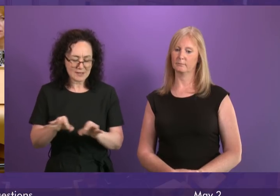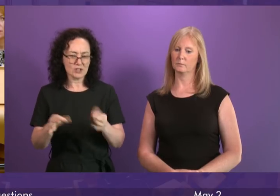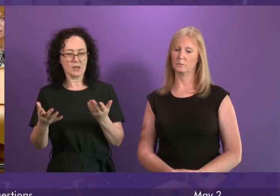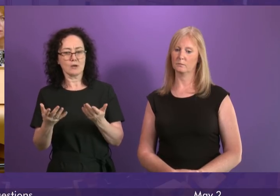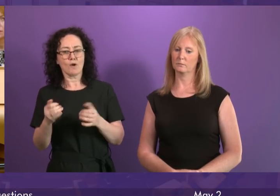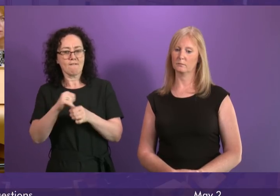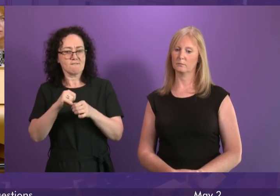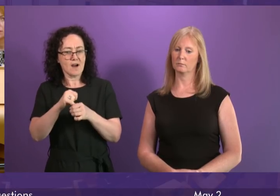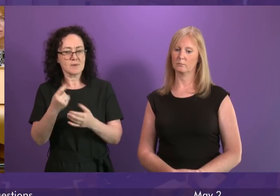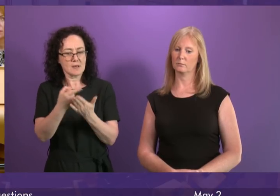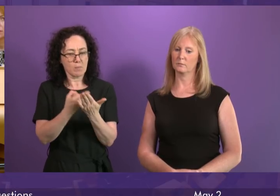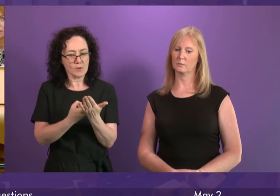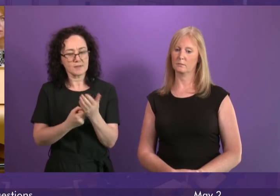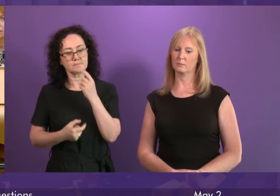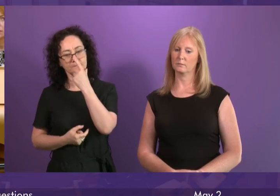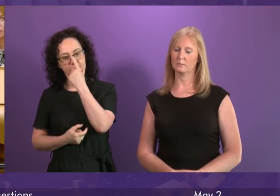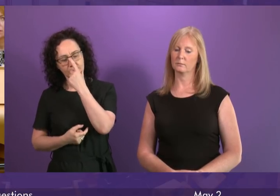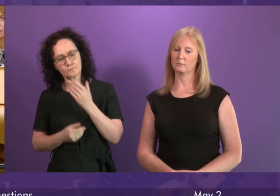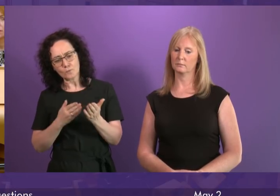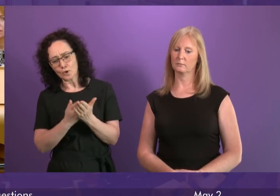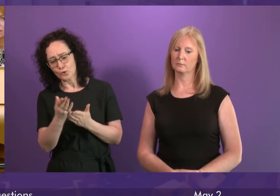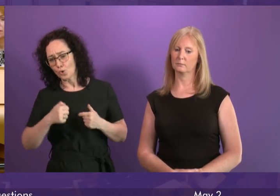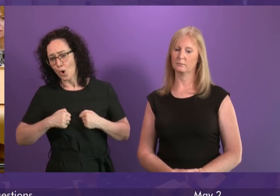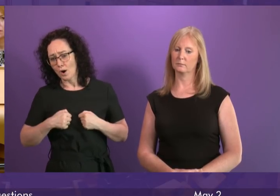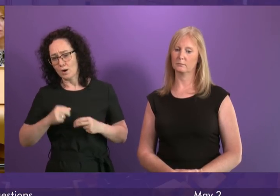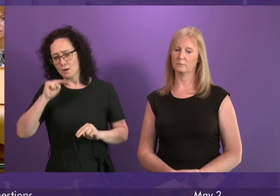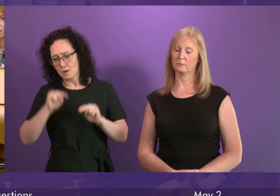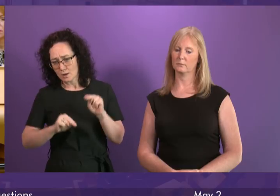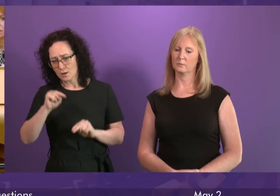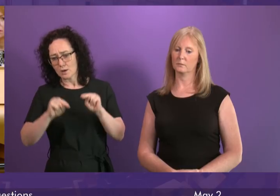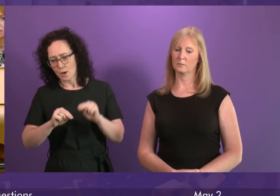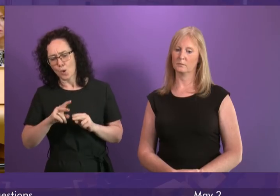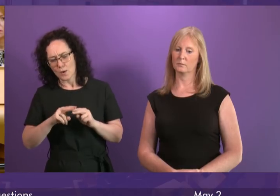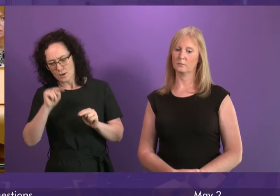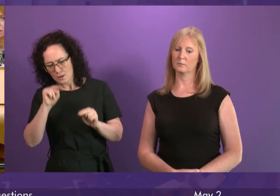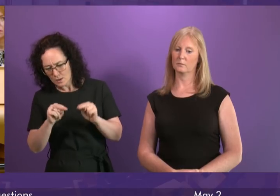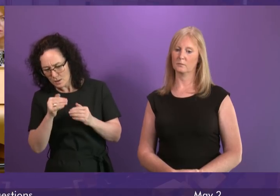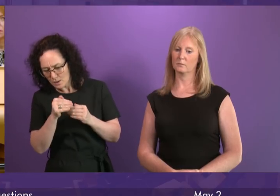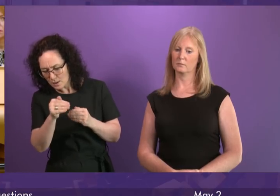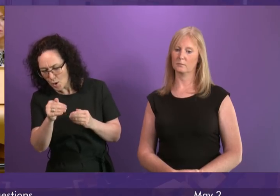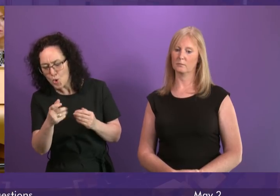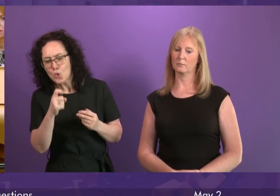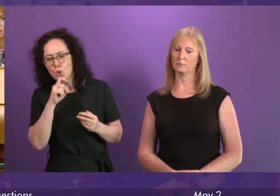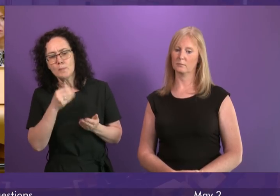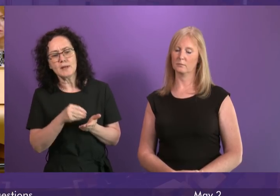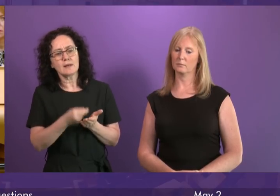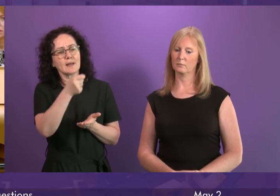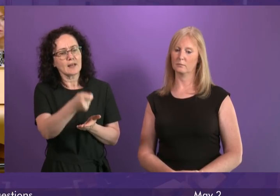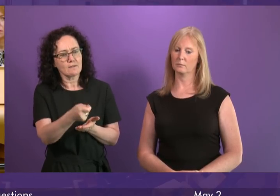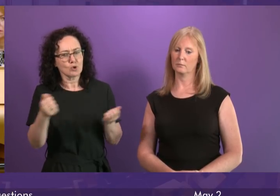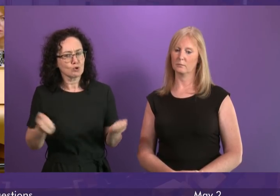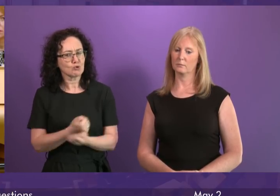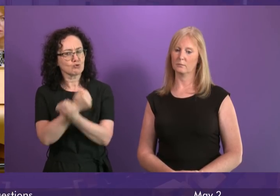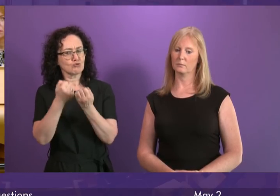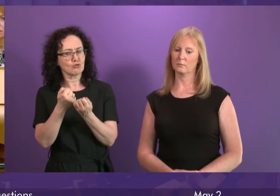through the national therapeutic indicators we are monitoring the numbers being prescribed strong opioids over a long period and this is informing the establishment of the